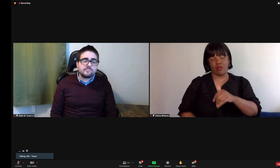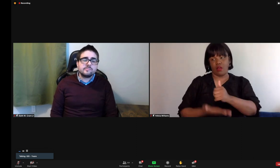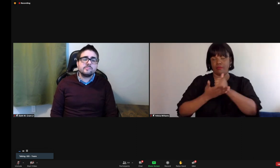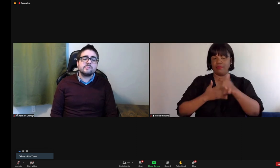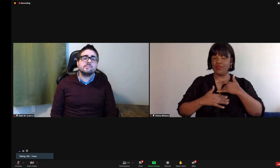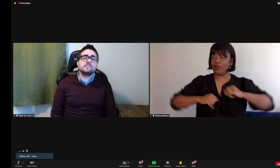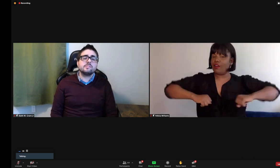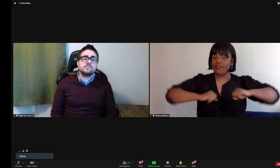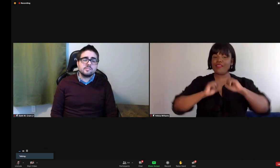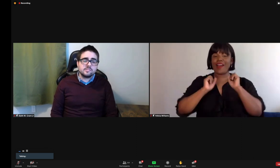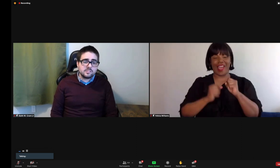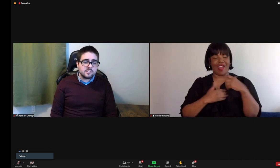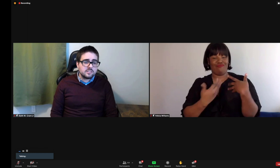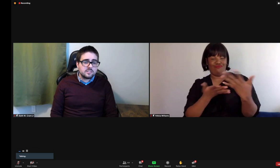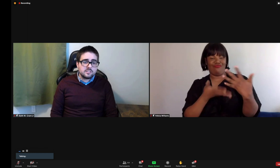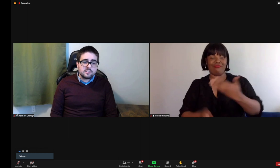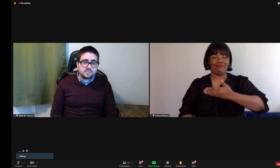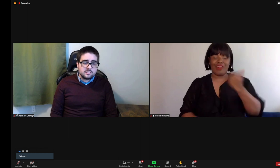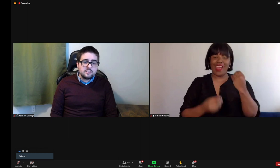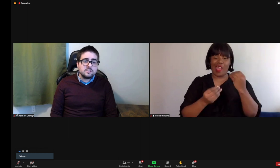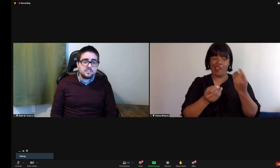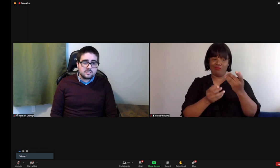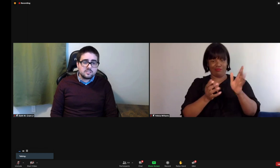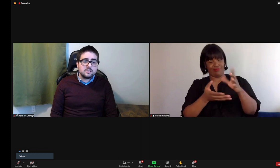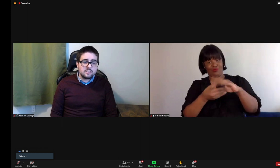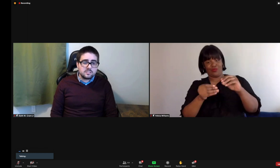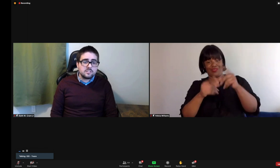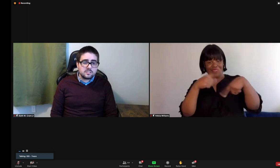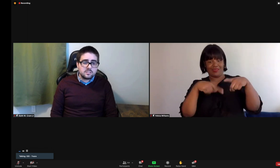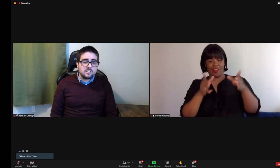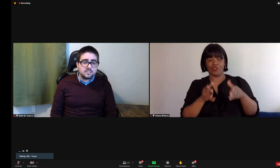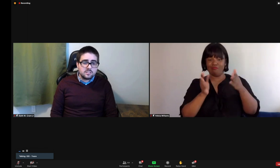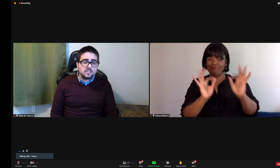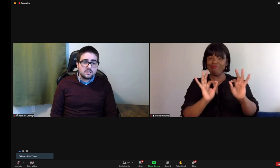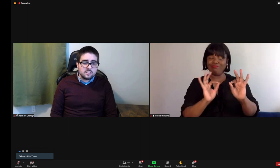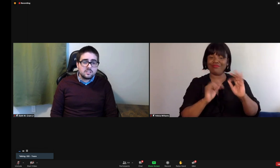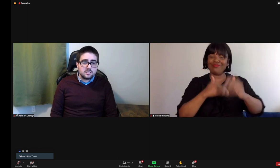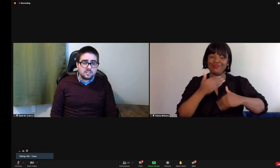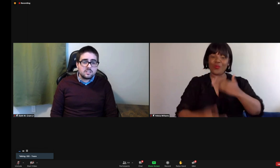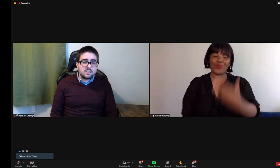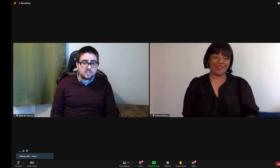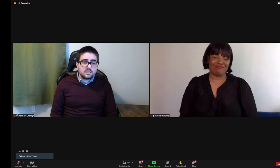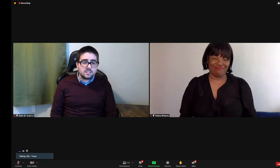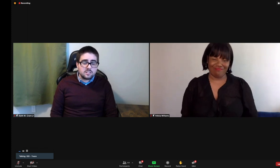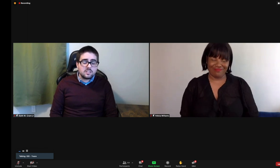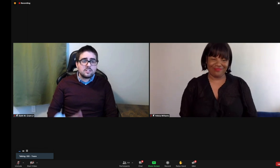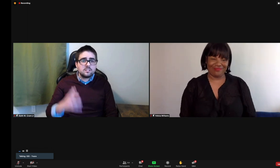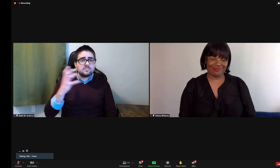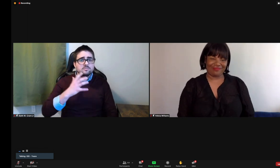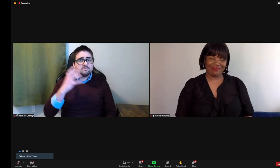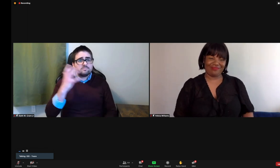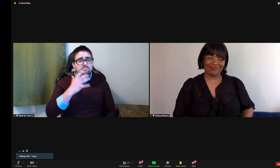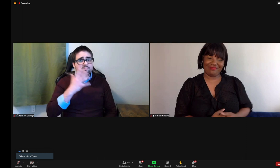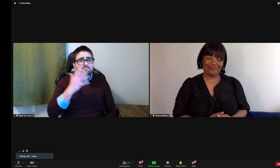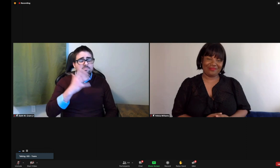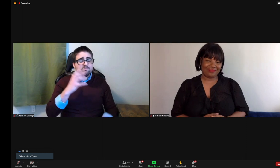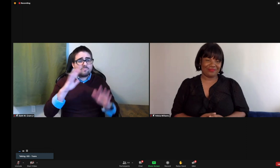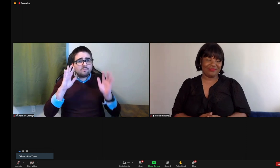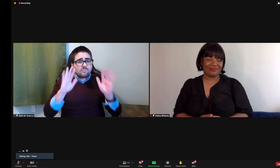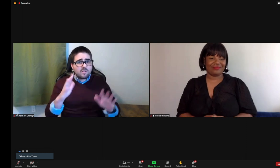representing someone that looks like me. So it was nice to be able to have that conversation and have that experience. And I feel like the signing actually went pretty